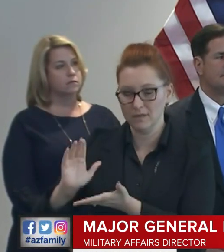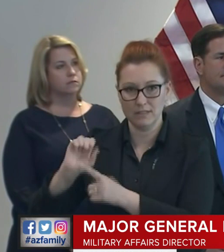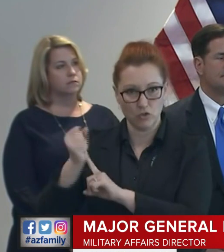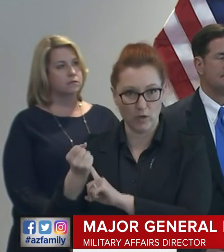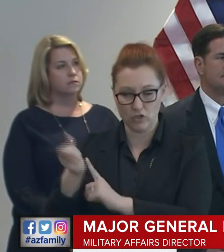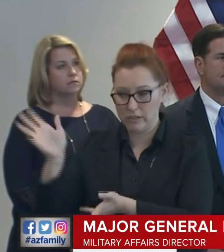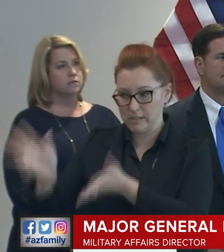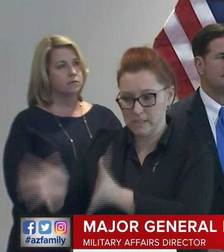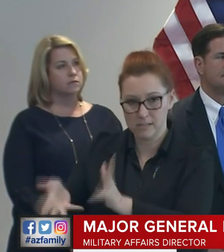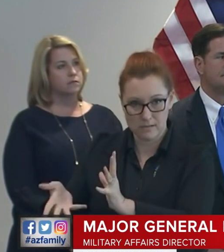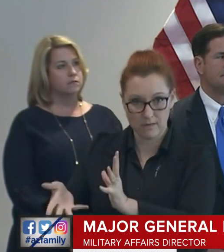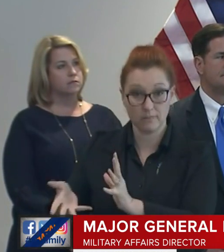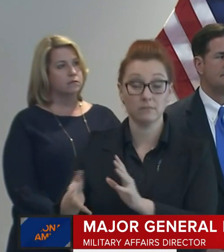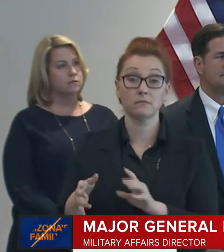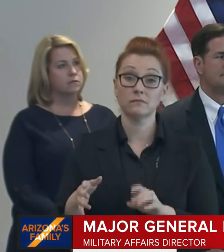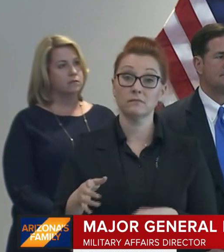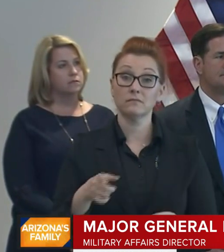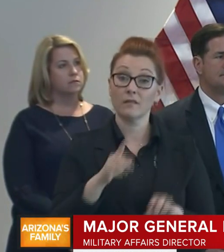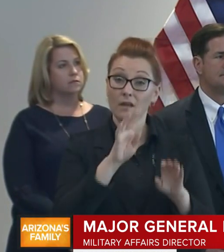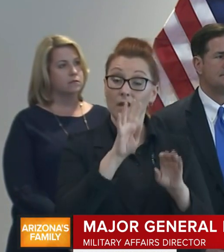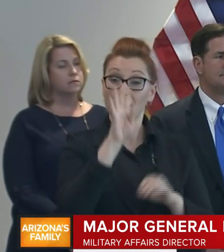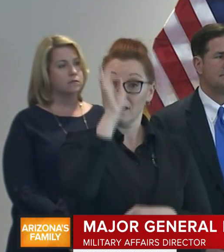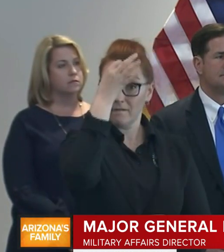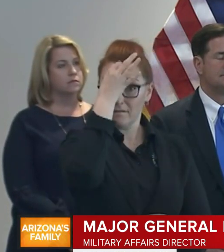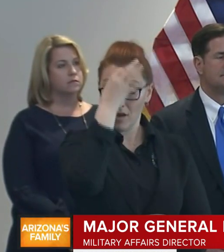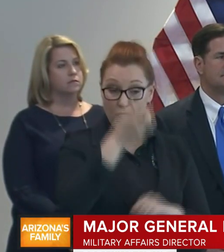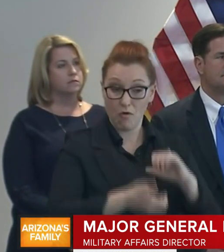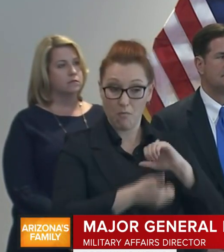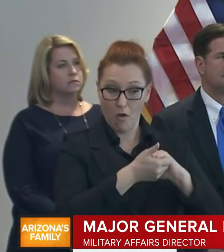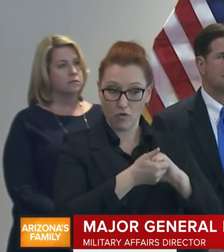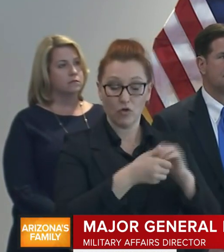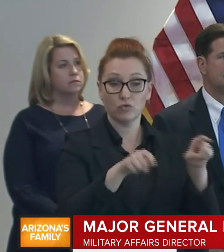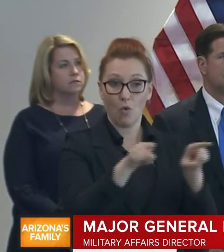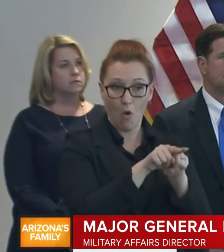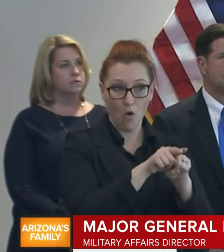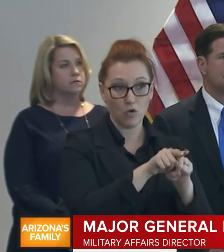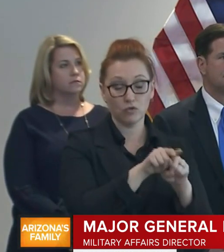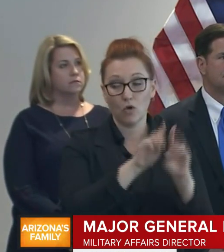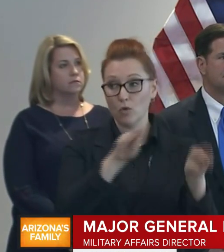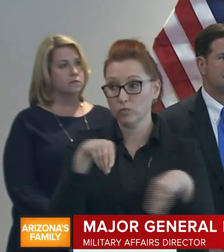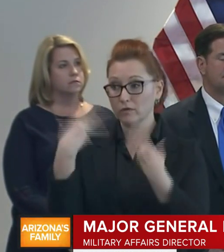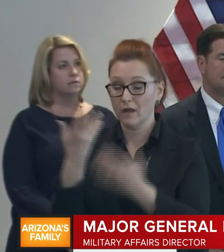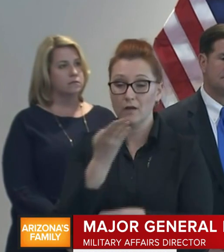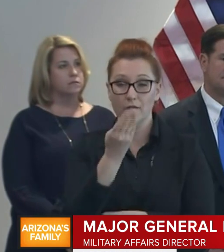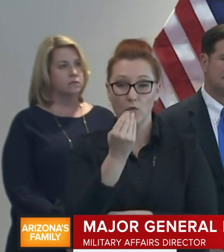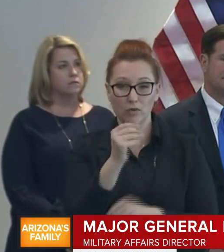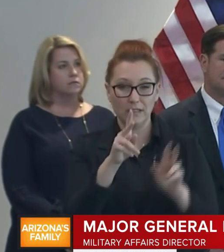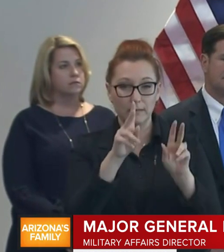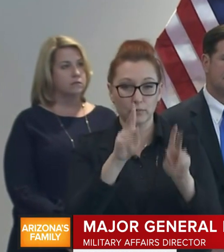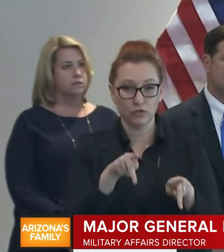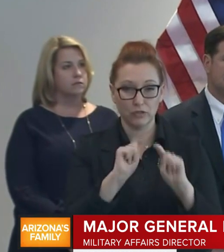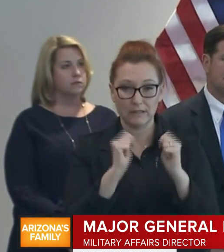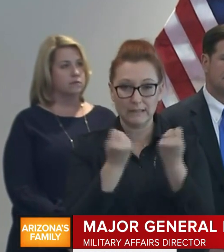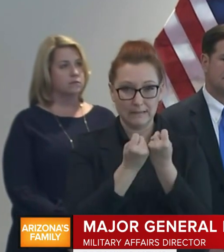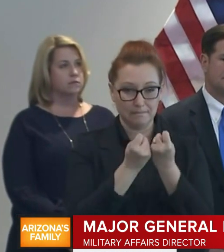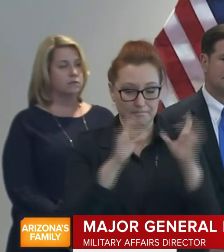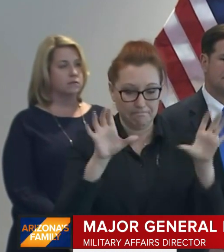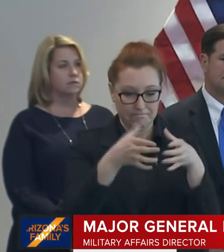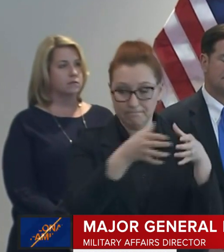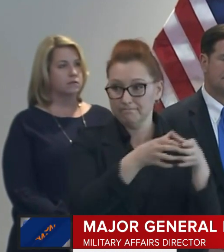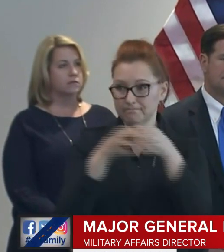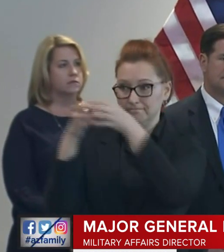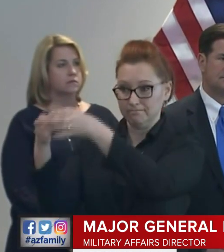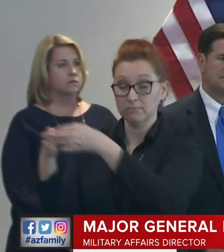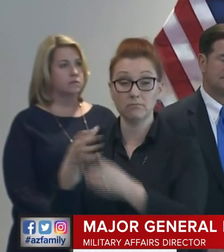additionally our federal partners resourced a 14-person national disaster medical support team that Dr.